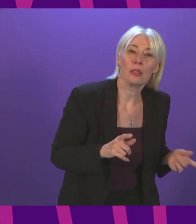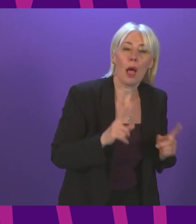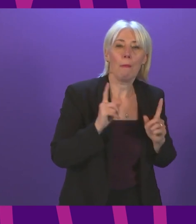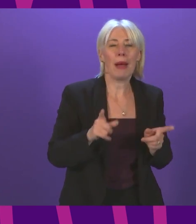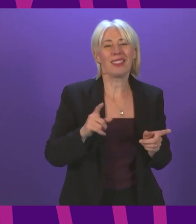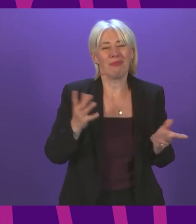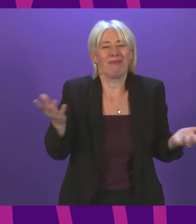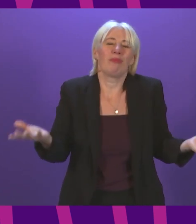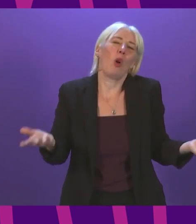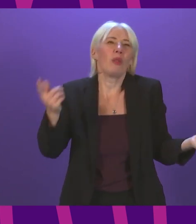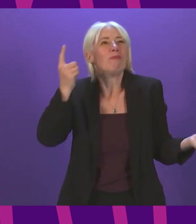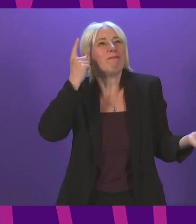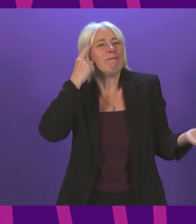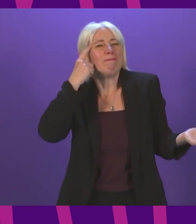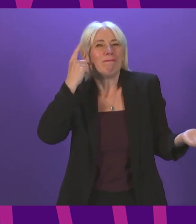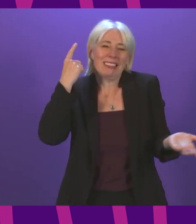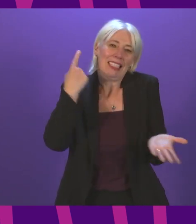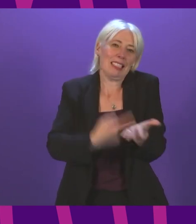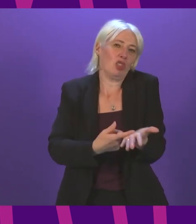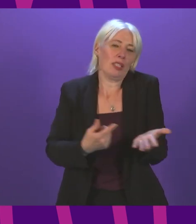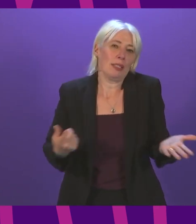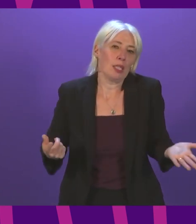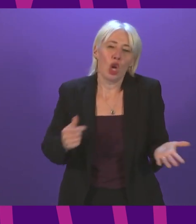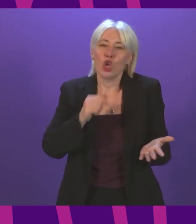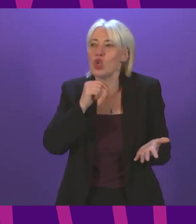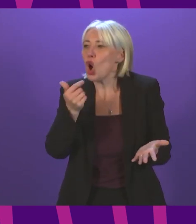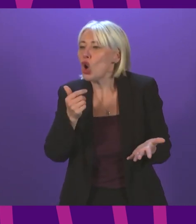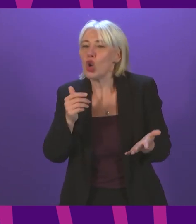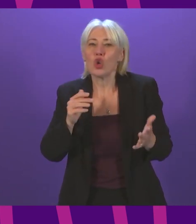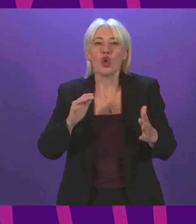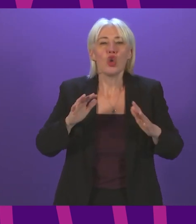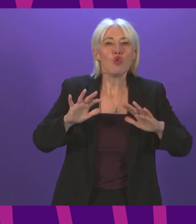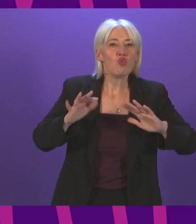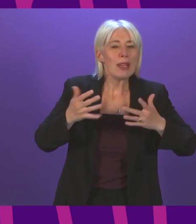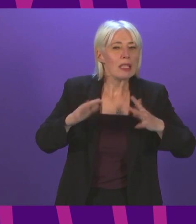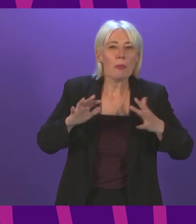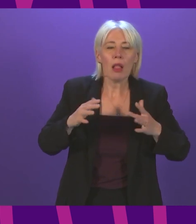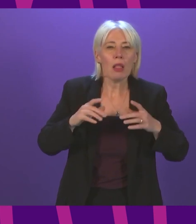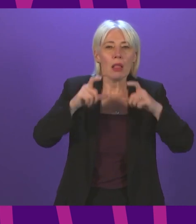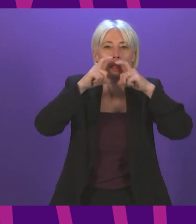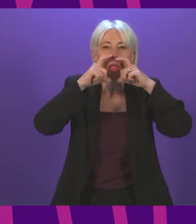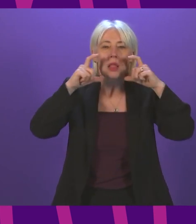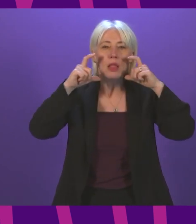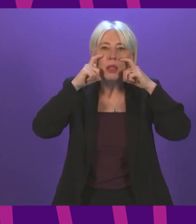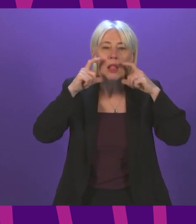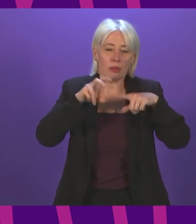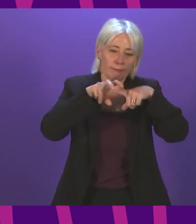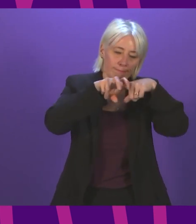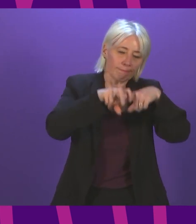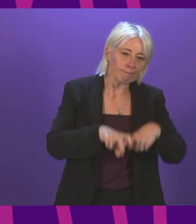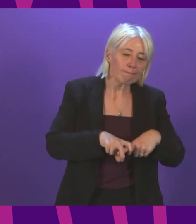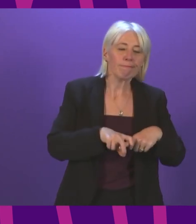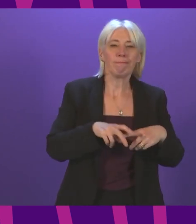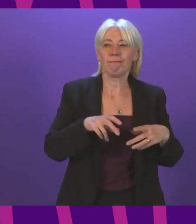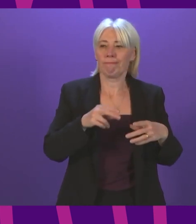the pragmatic decisions, of course, is that it's not reasonable to expect somebody to wear a face covering when they're sitting down in a